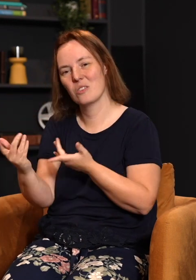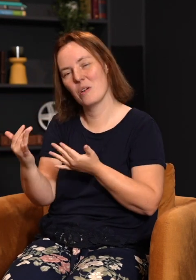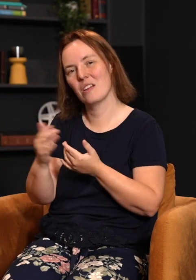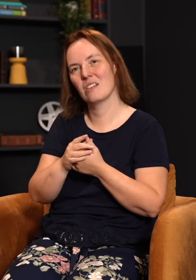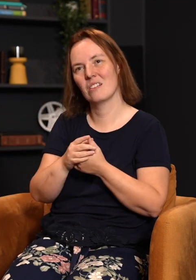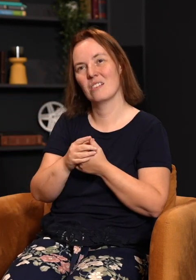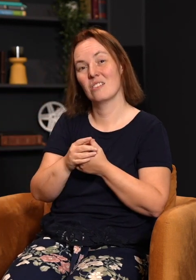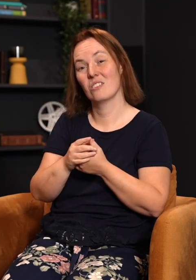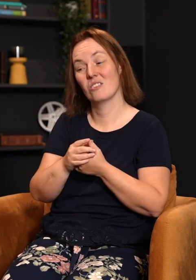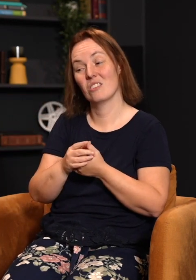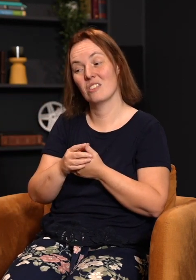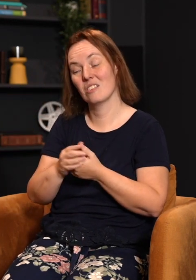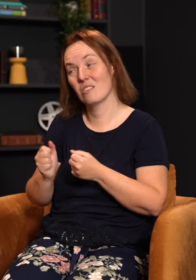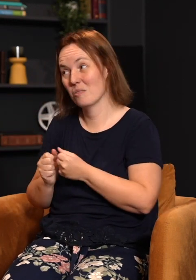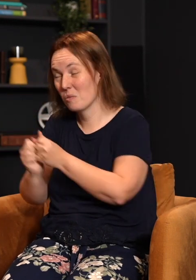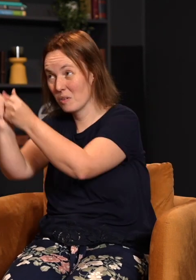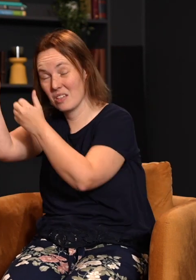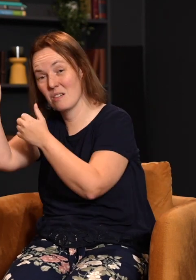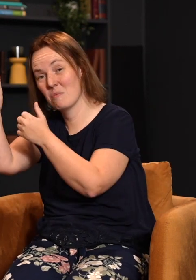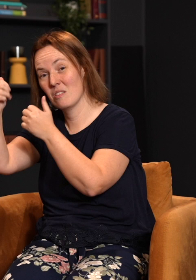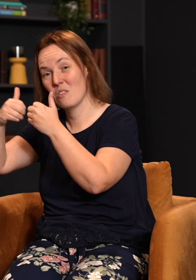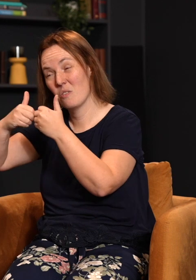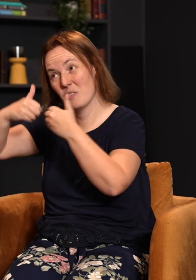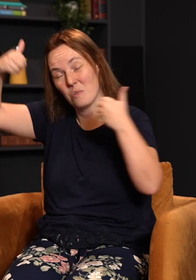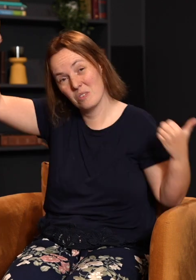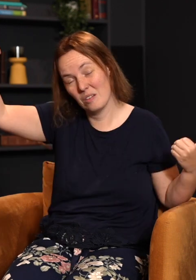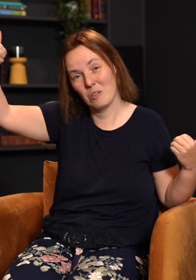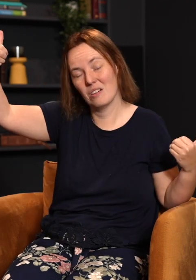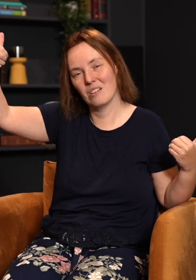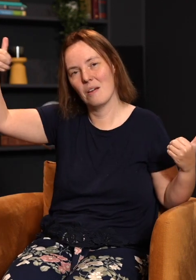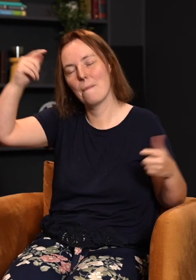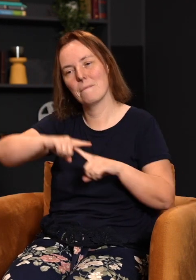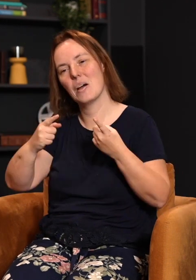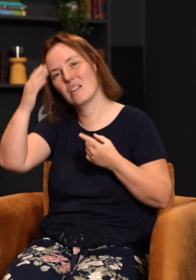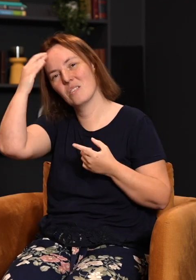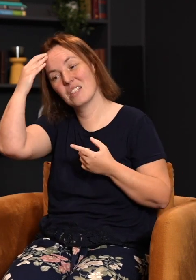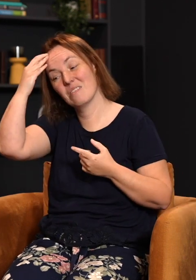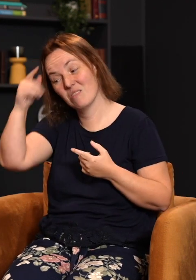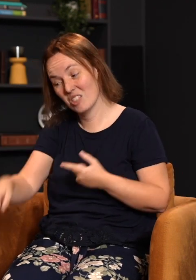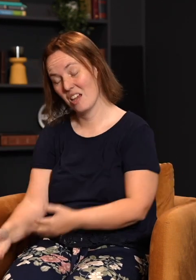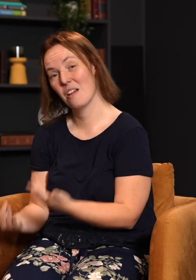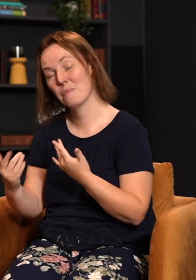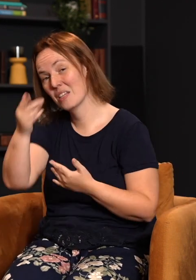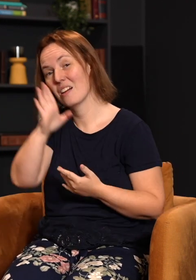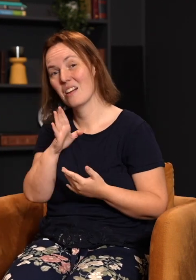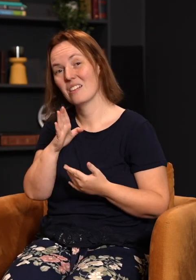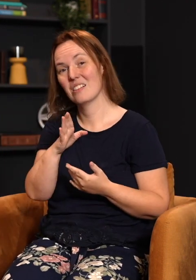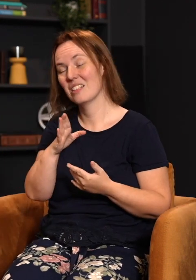for you. And you're either going to spend it with me or you're going to spend it separated from me. But you need to know this. There is a hell. And